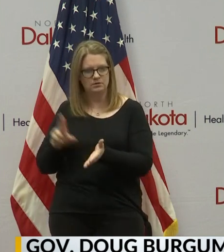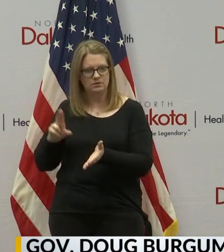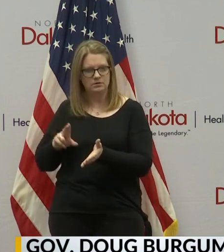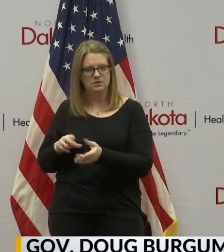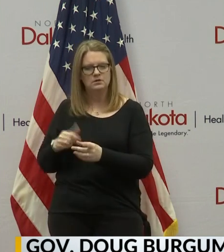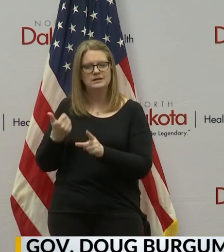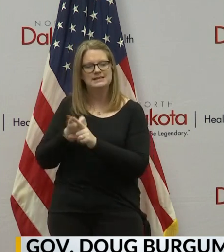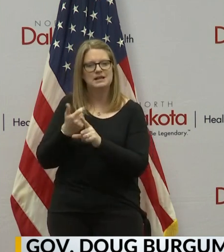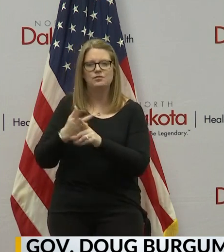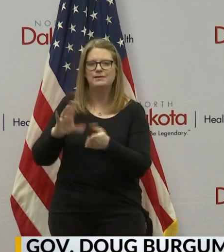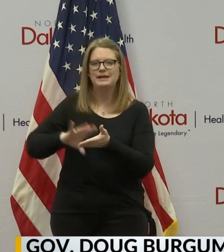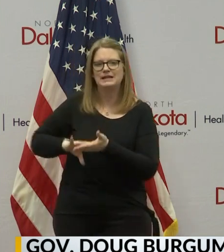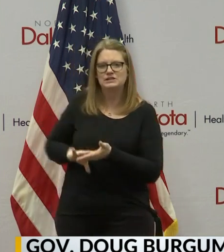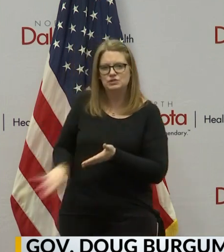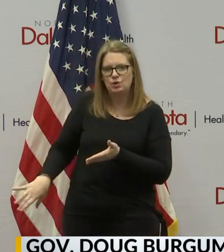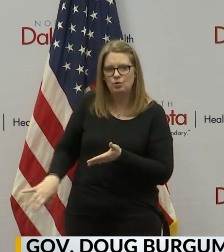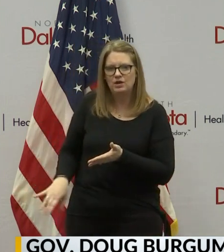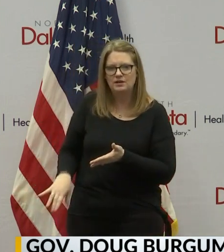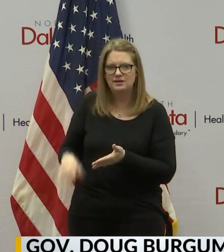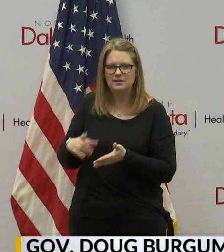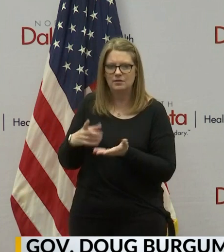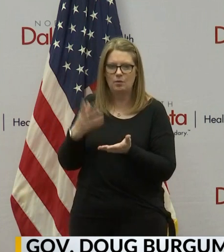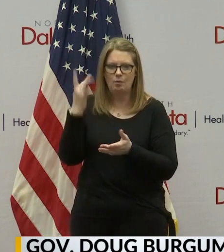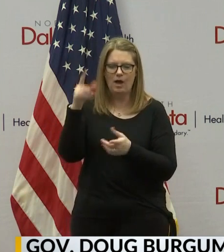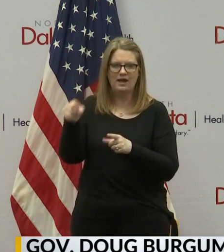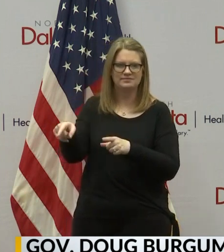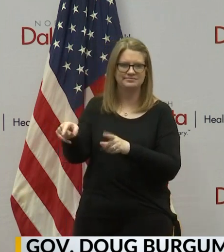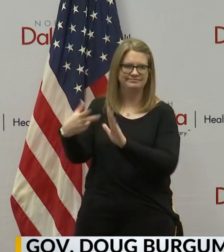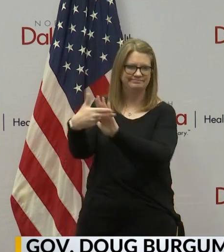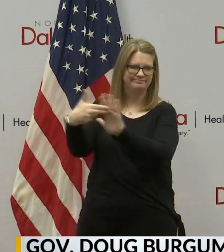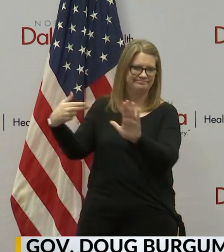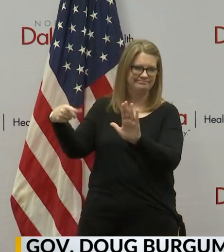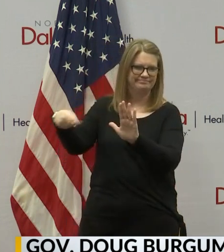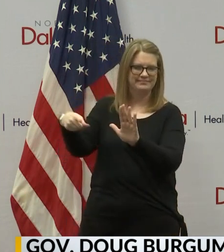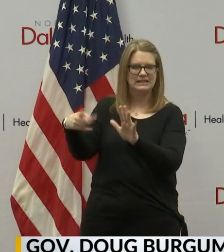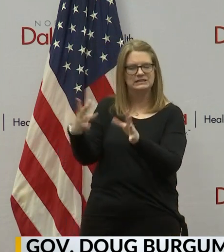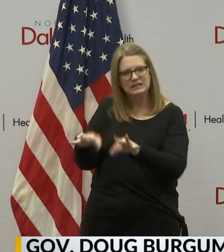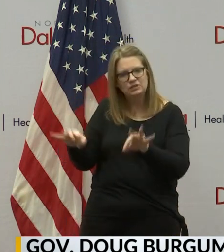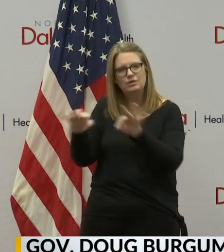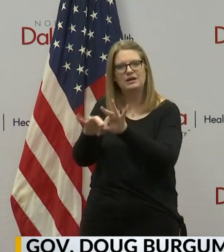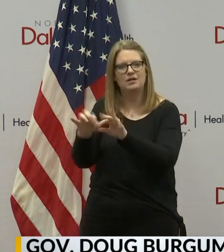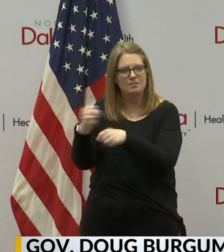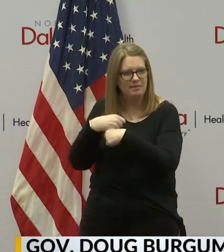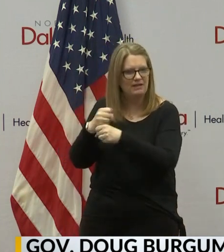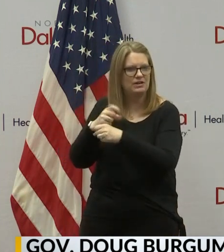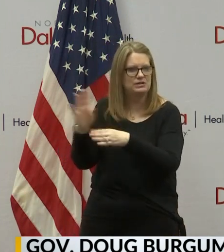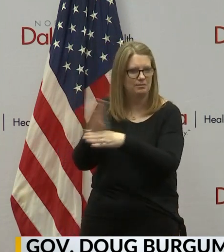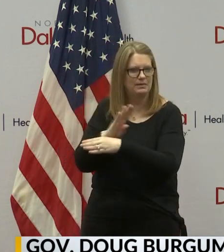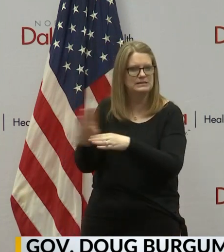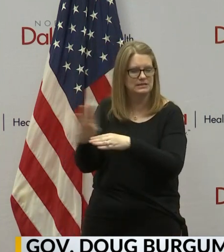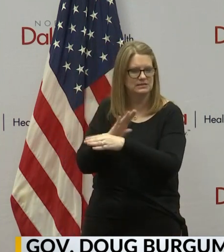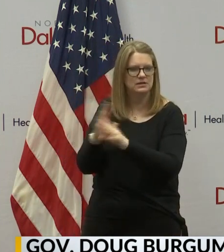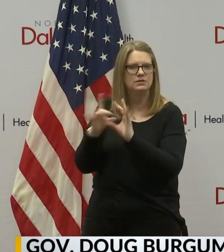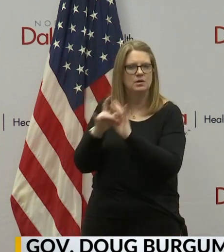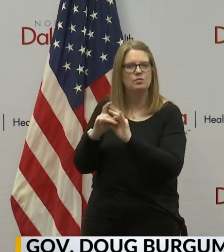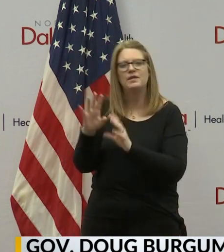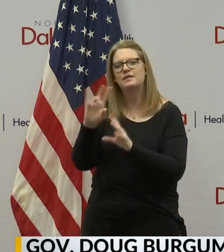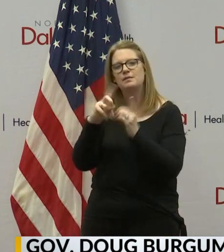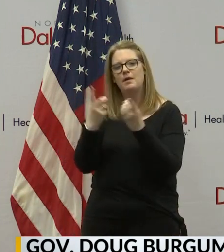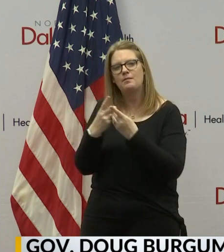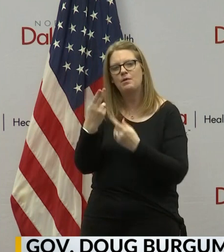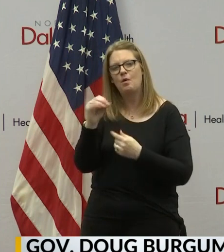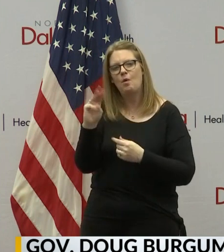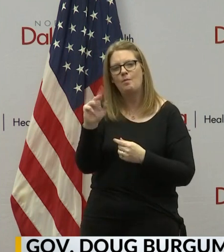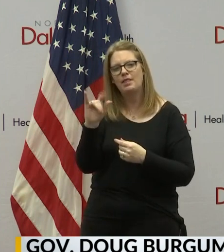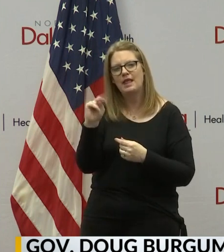would have been excluded from those because of its designation as a critical manufacturing business under the Department of Homeland Security